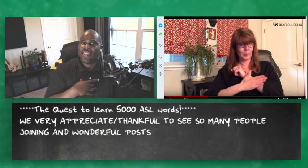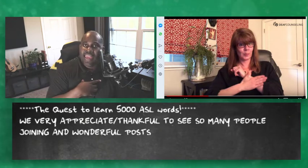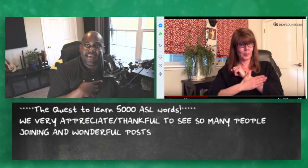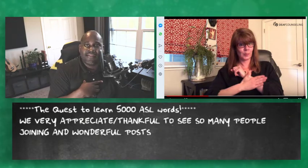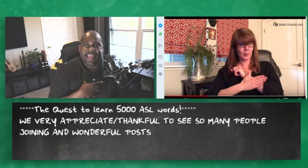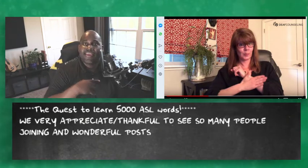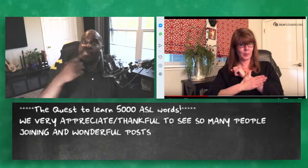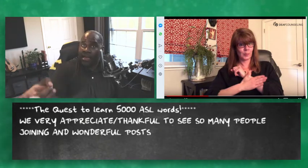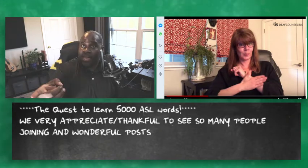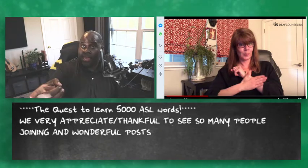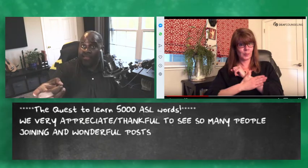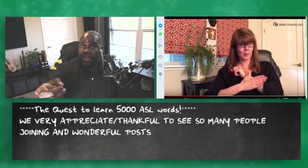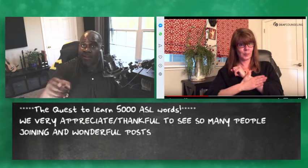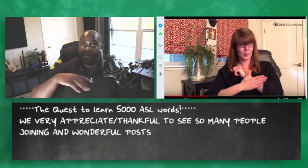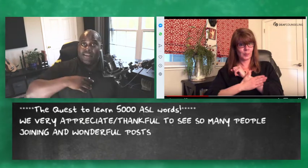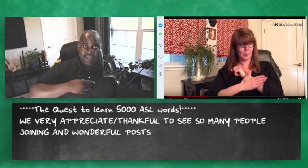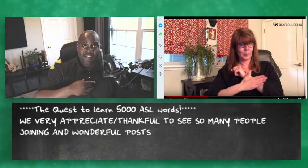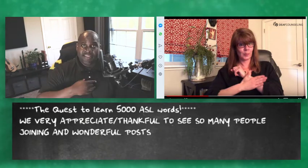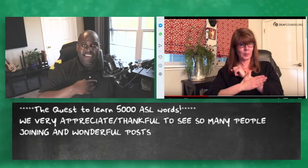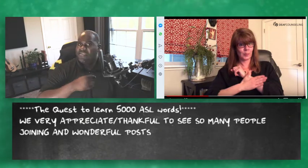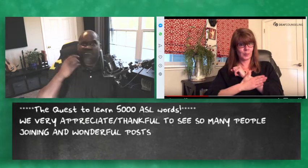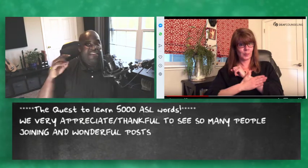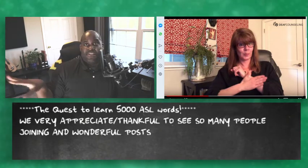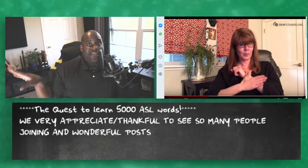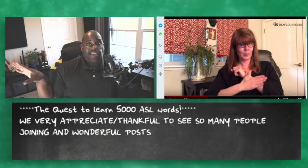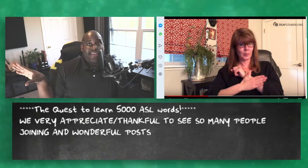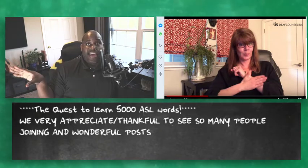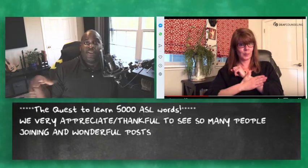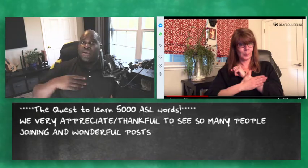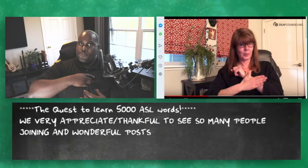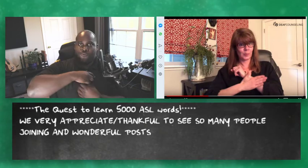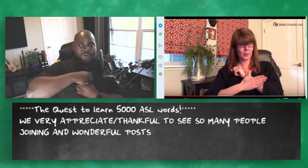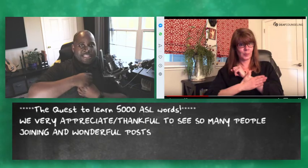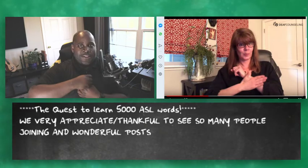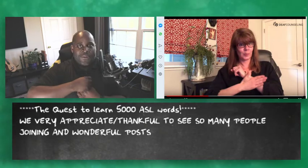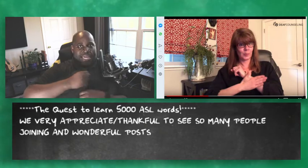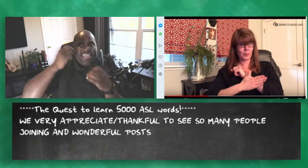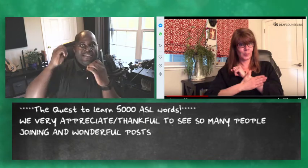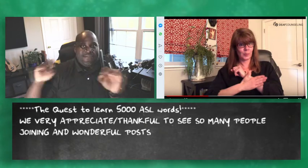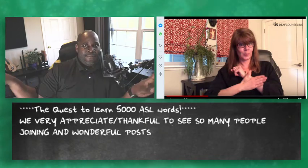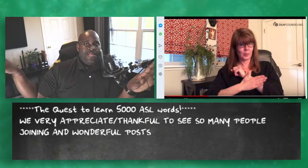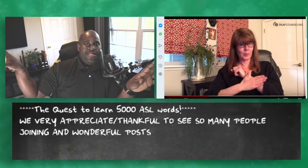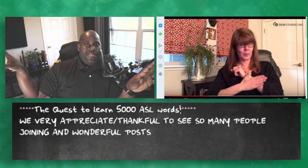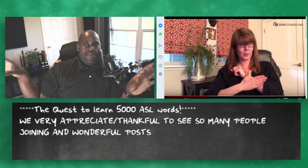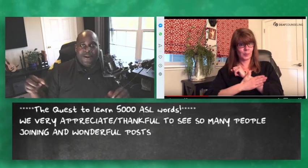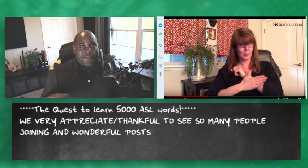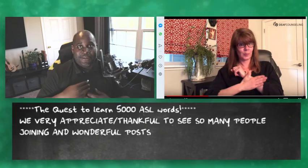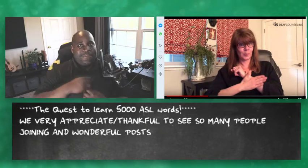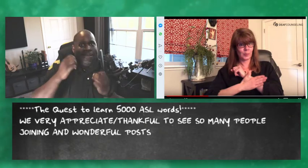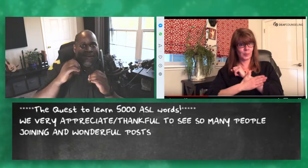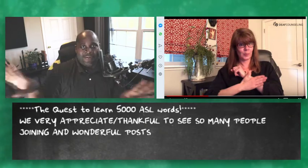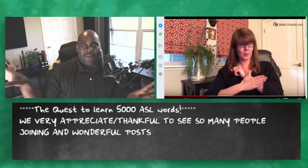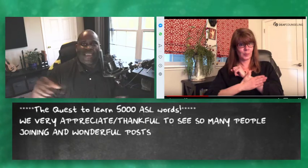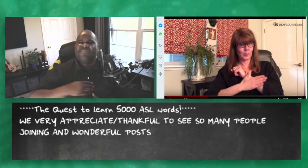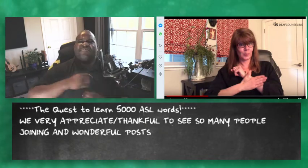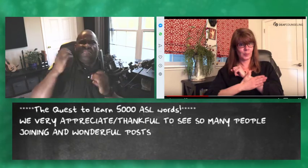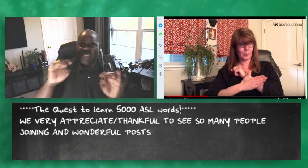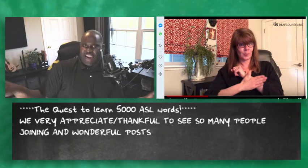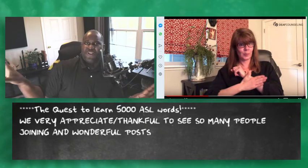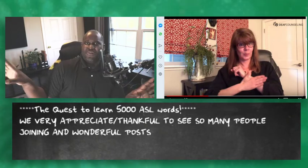like is like I like that dislike dislike I don't like that really don't like is I really don't like it so like terrible